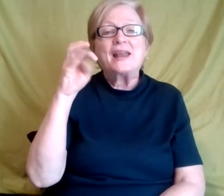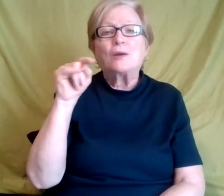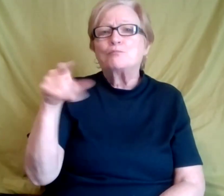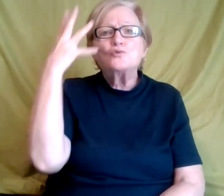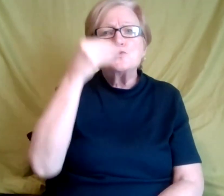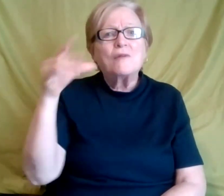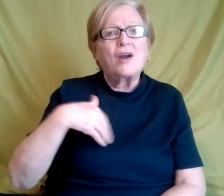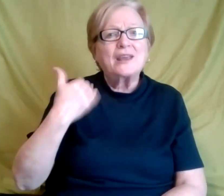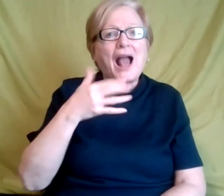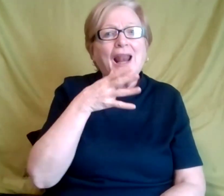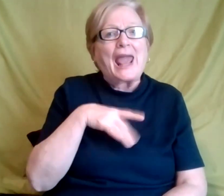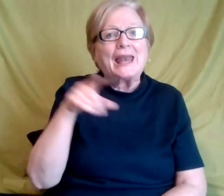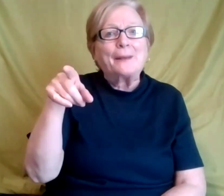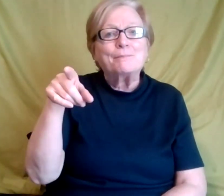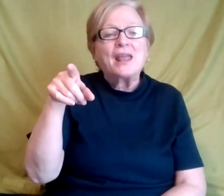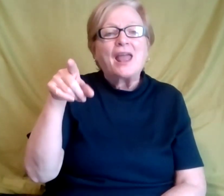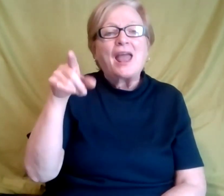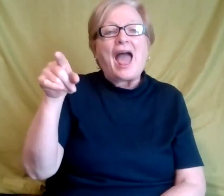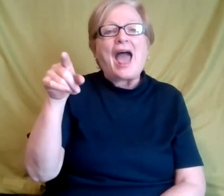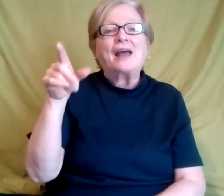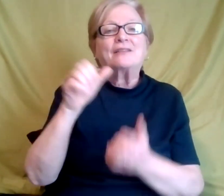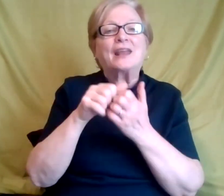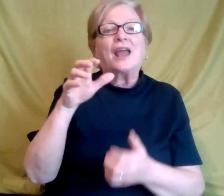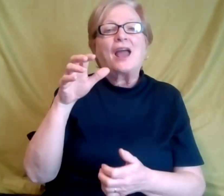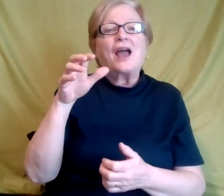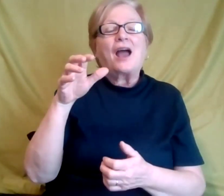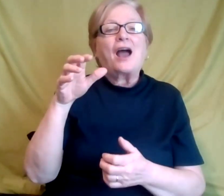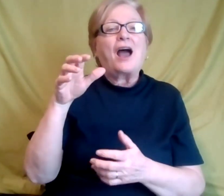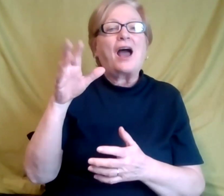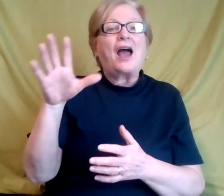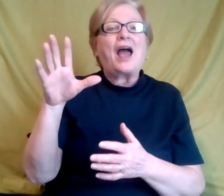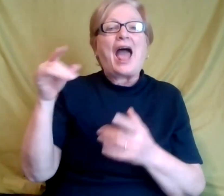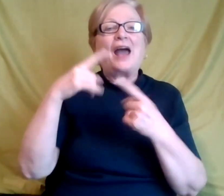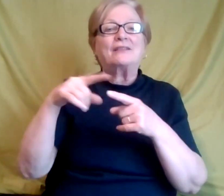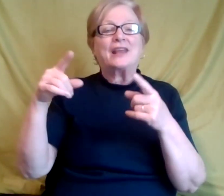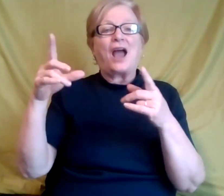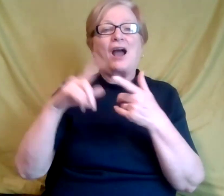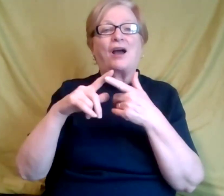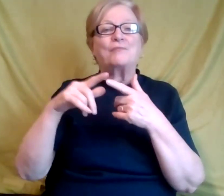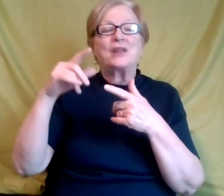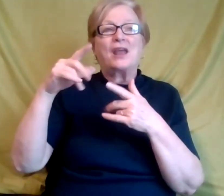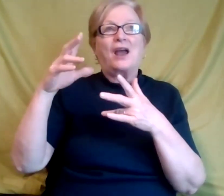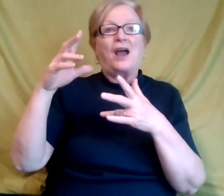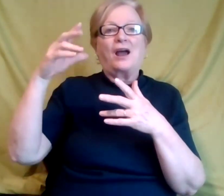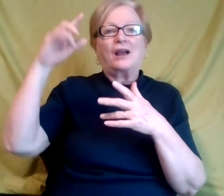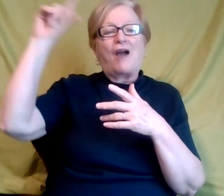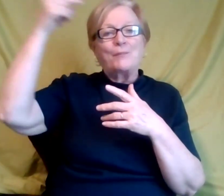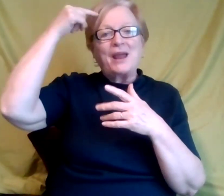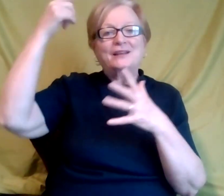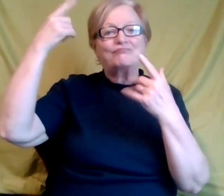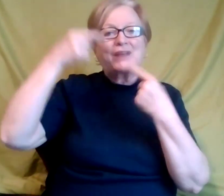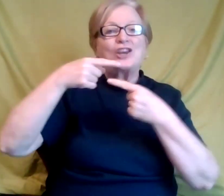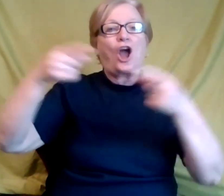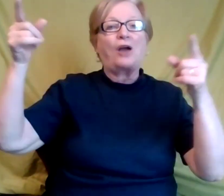that, that, at the, at the inaugural that, that read that form, you know, she has talked about her